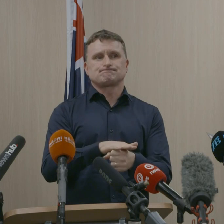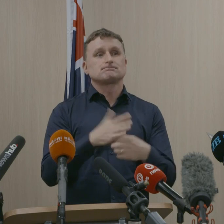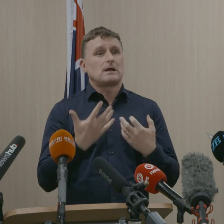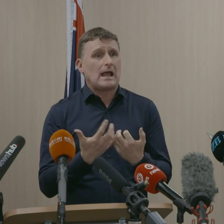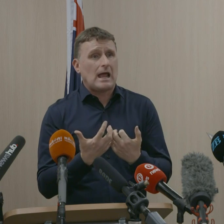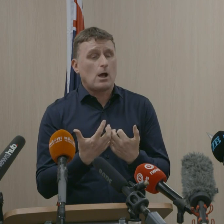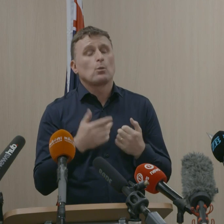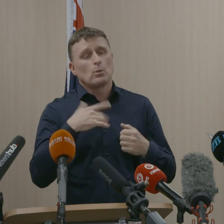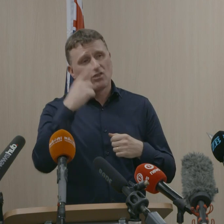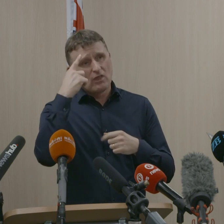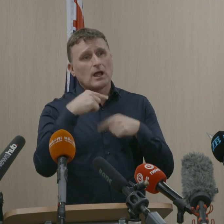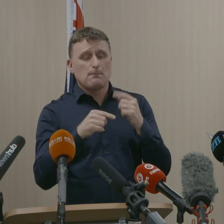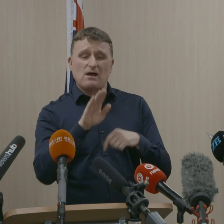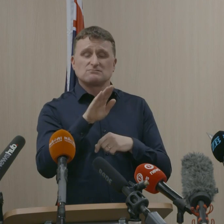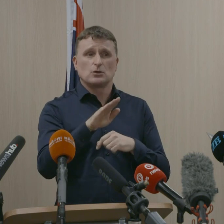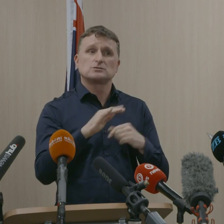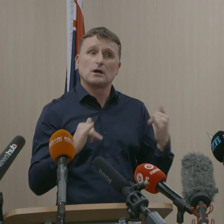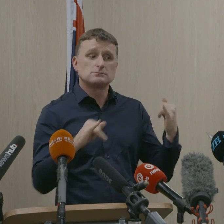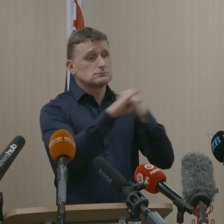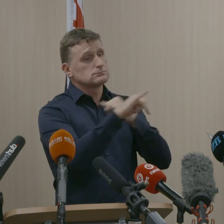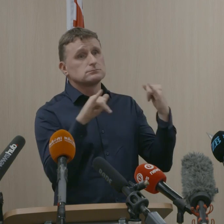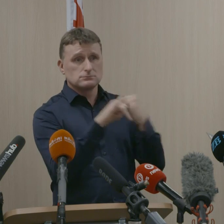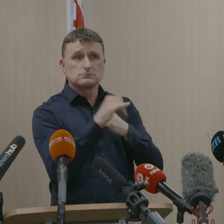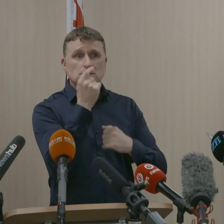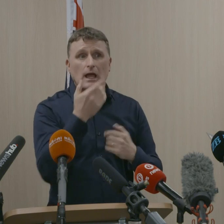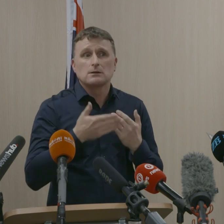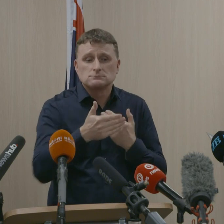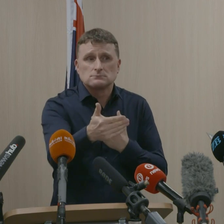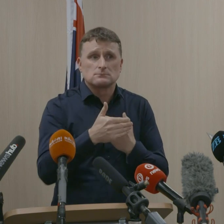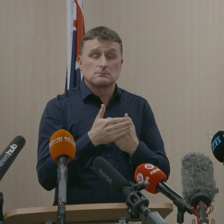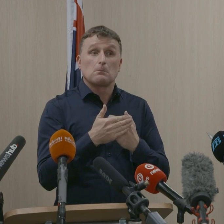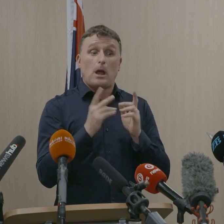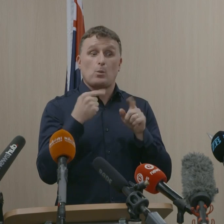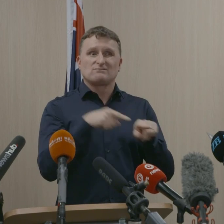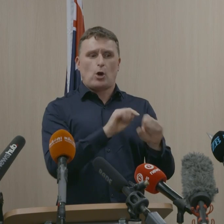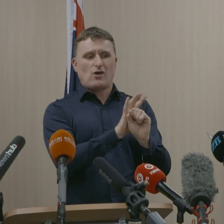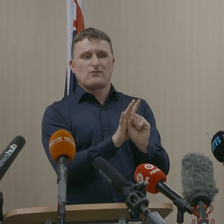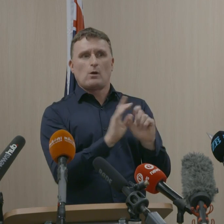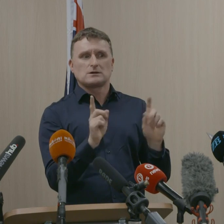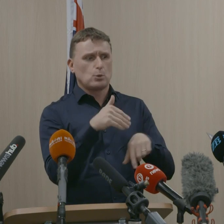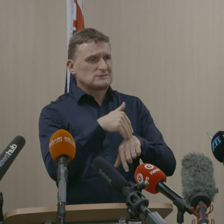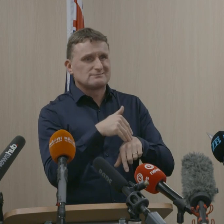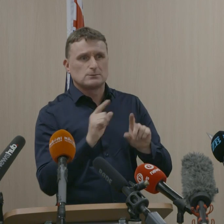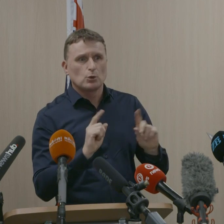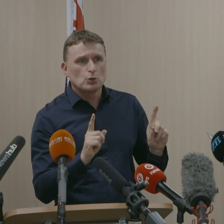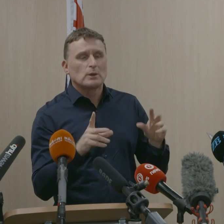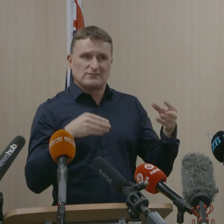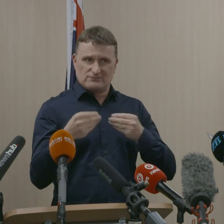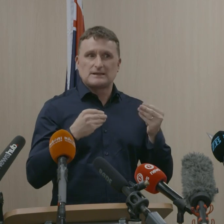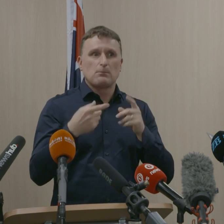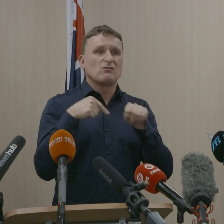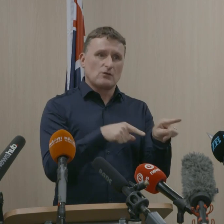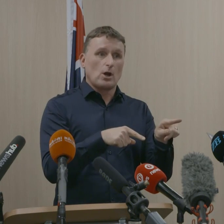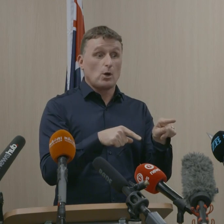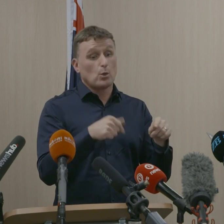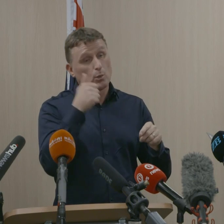-free travel. We've always said that our response would evolve as the virus evolved. This is not a decision we have taken lightly, but it is, we